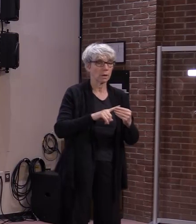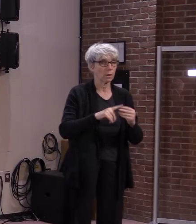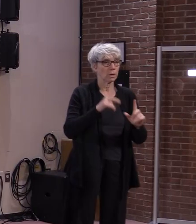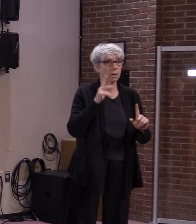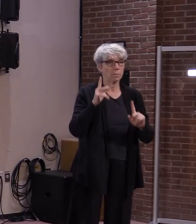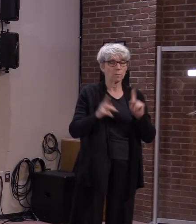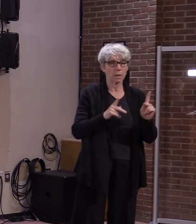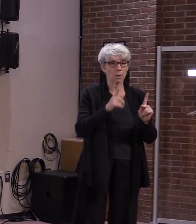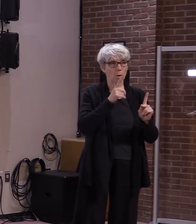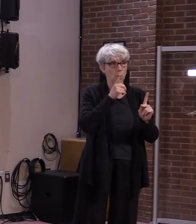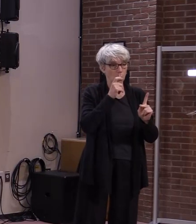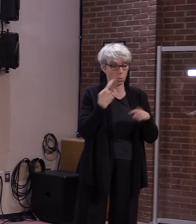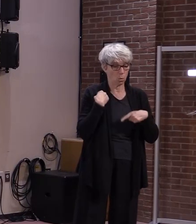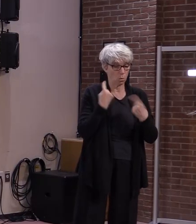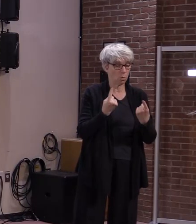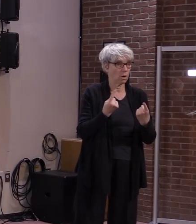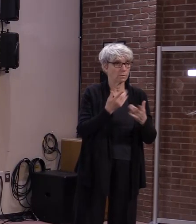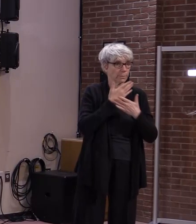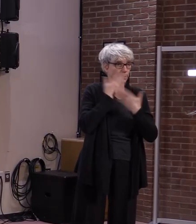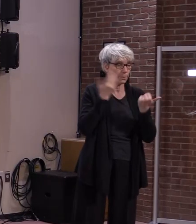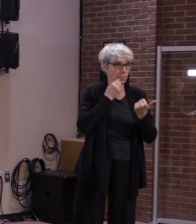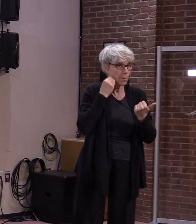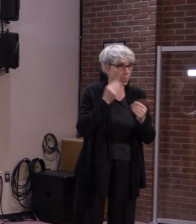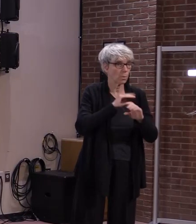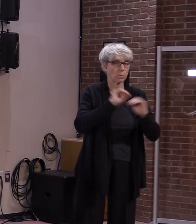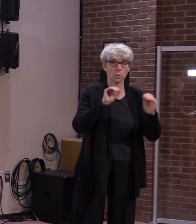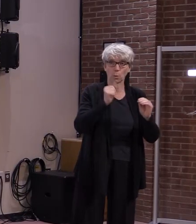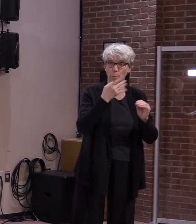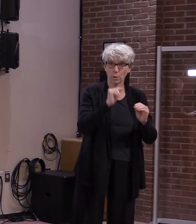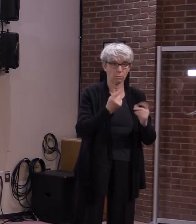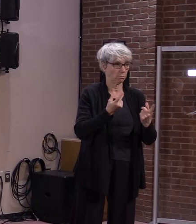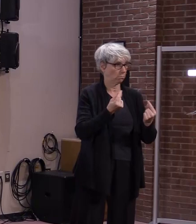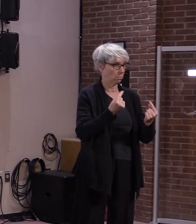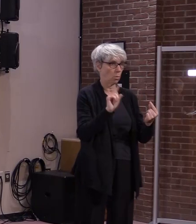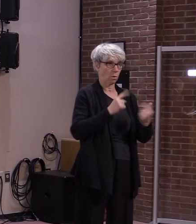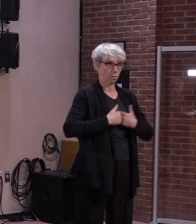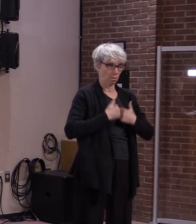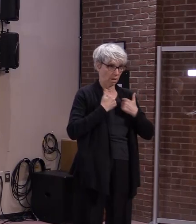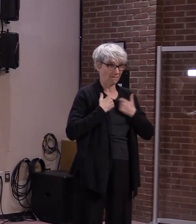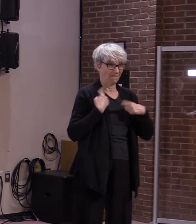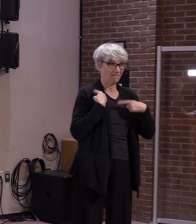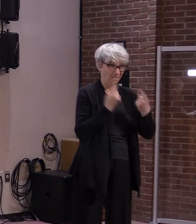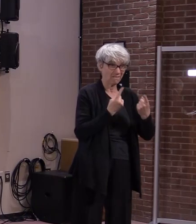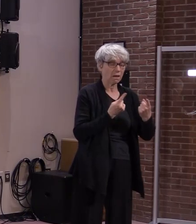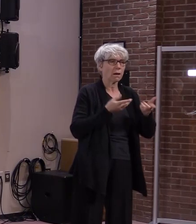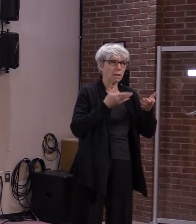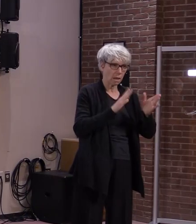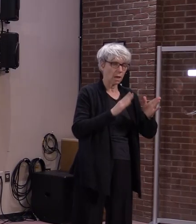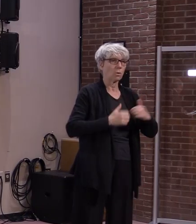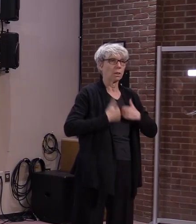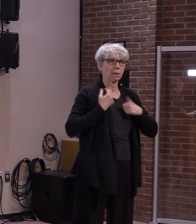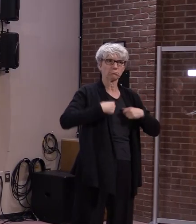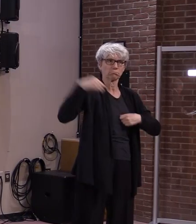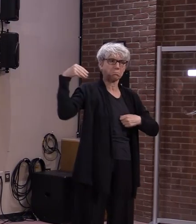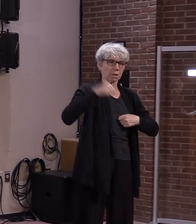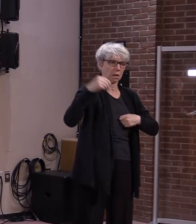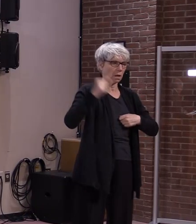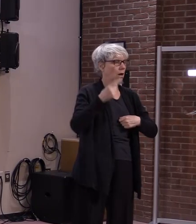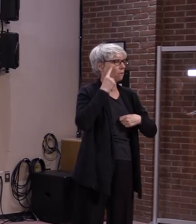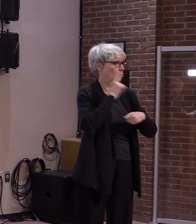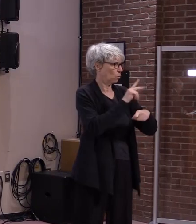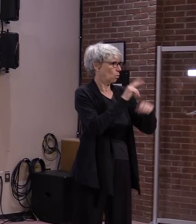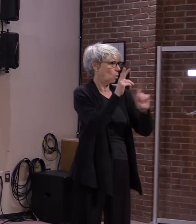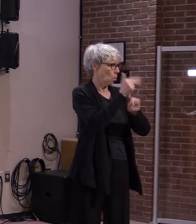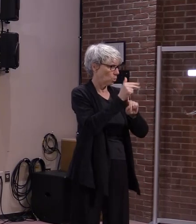the general assistance housing program, we are currently housing 2,295 people in 1,631